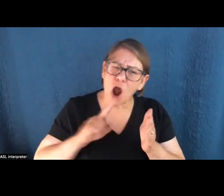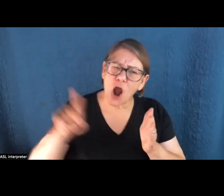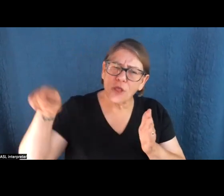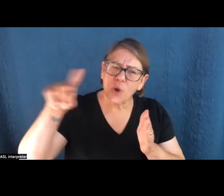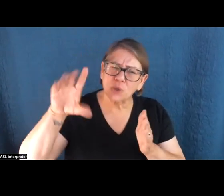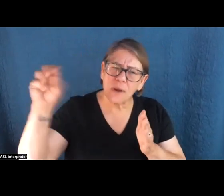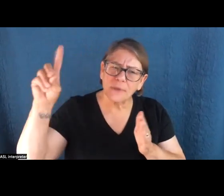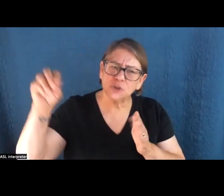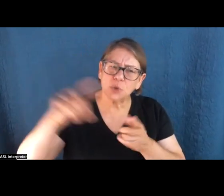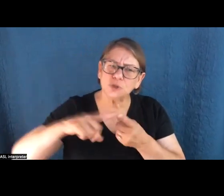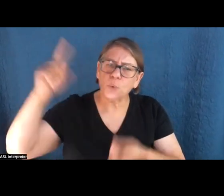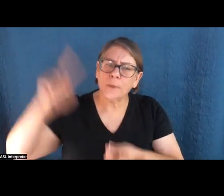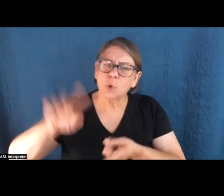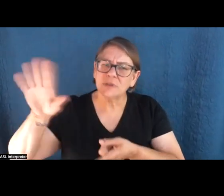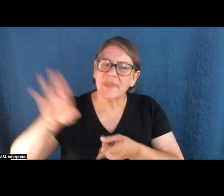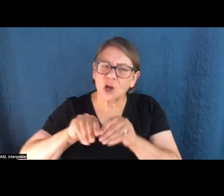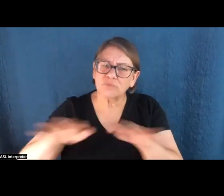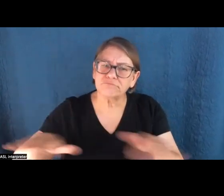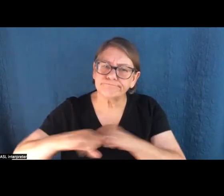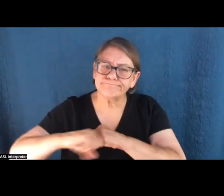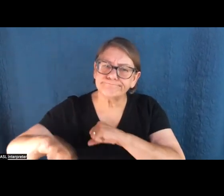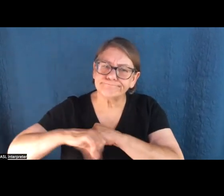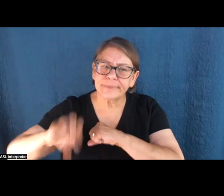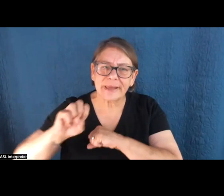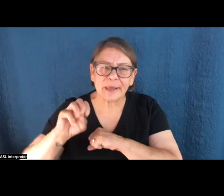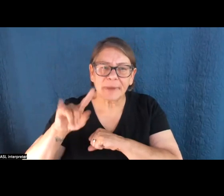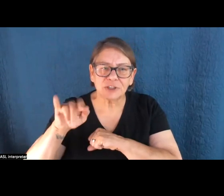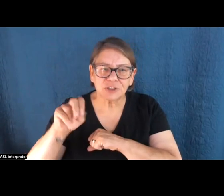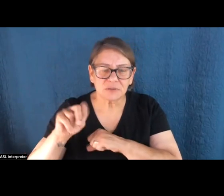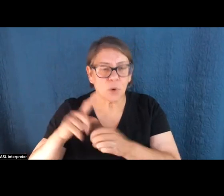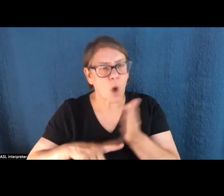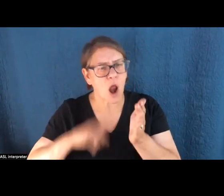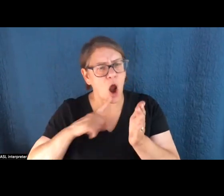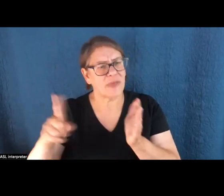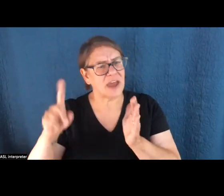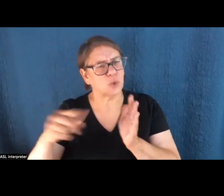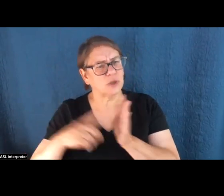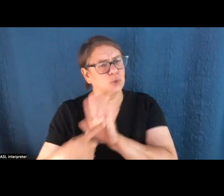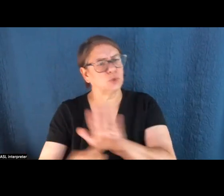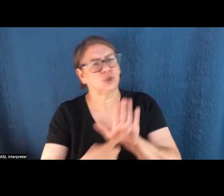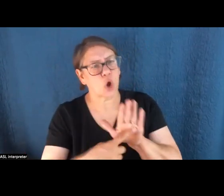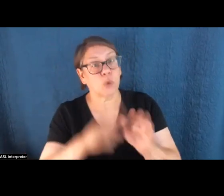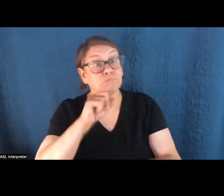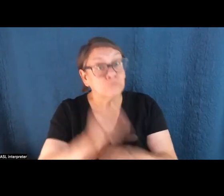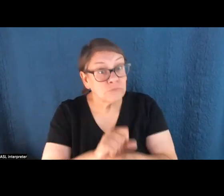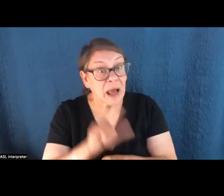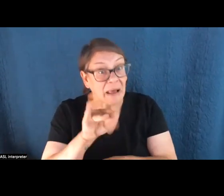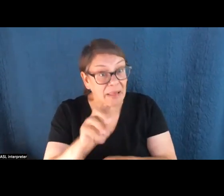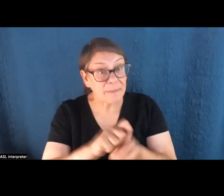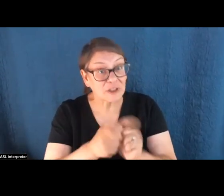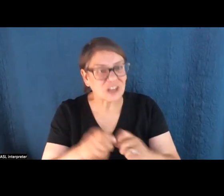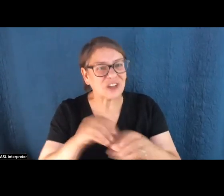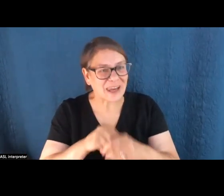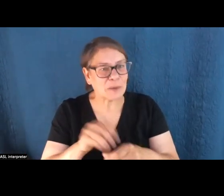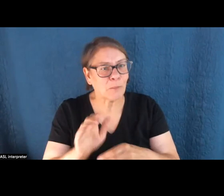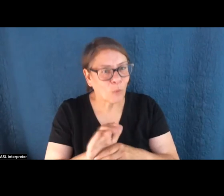doing to reduce their emissions? What are they doing to show the realities of climate change in the movies and TV shows they're producing? If you write about food,